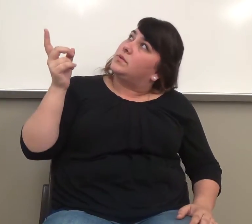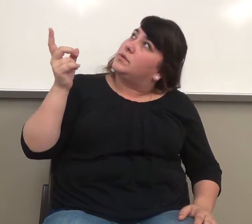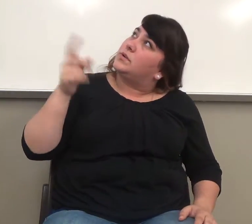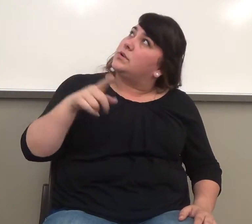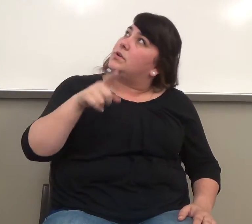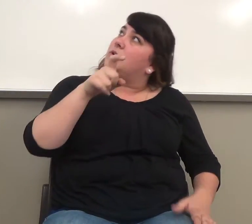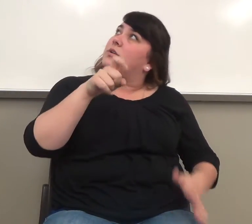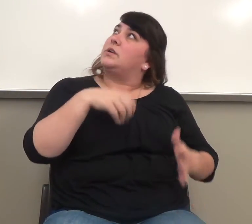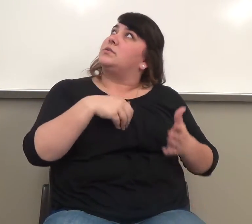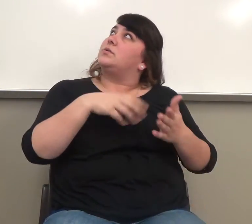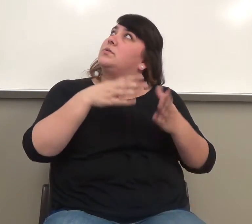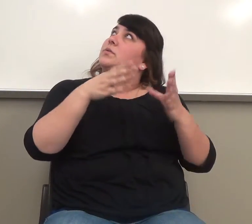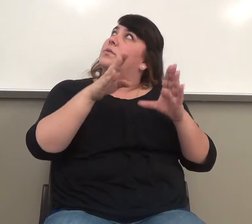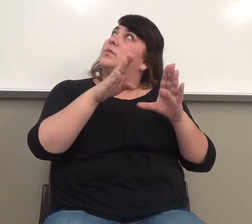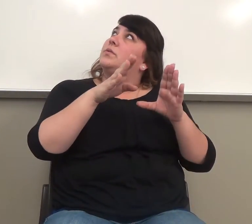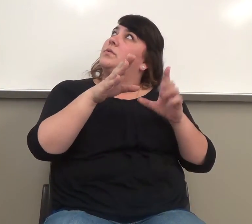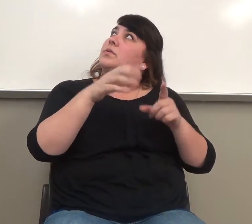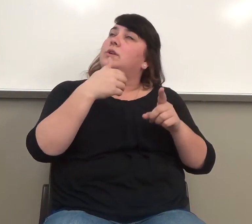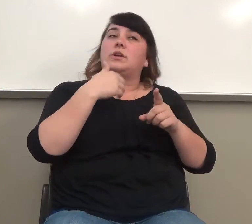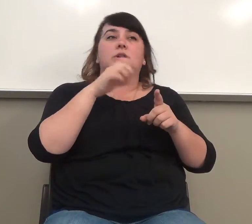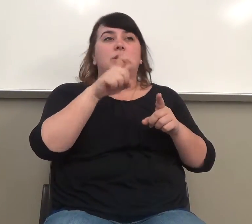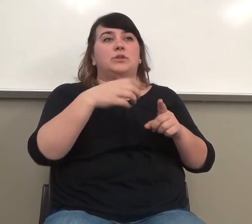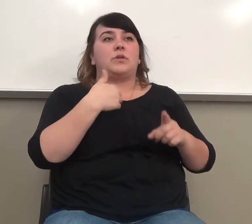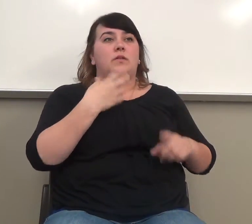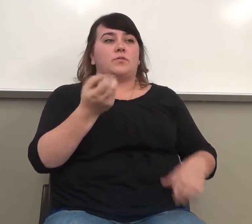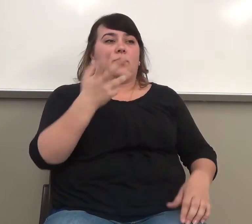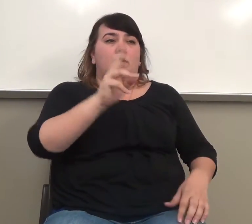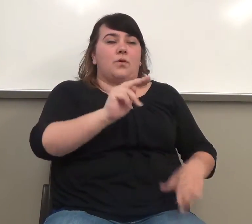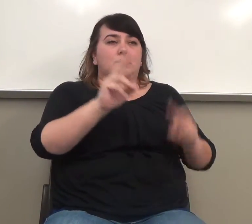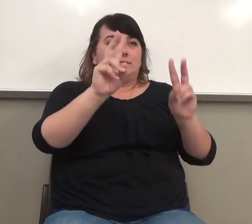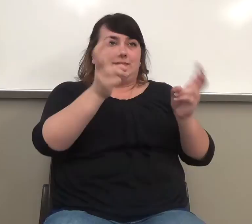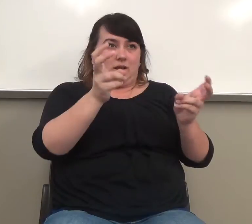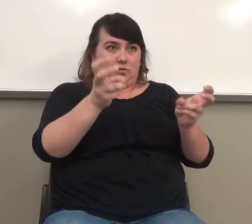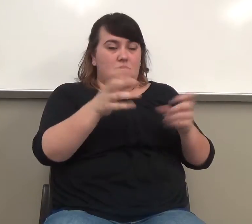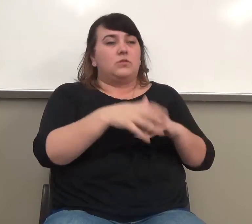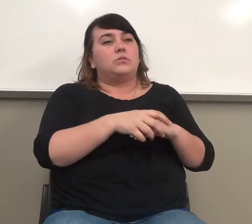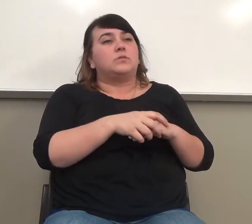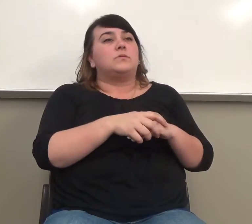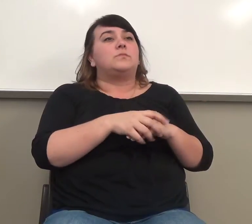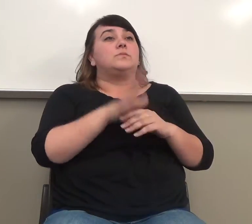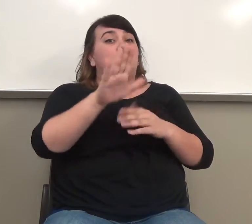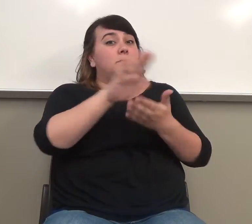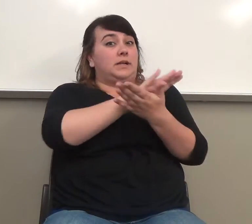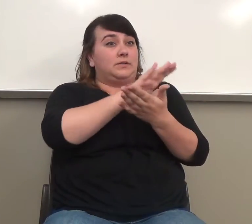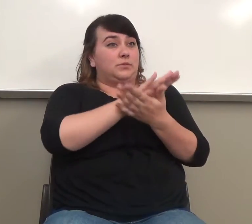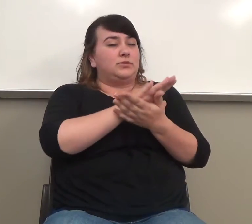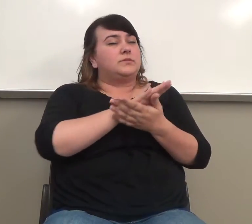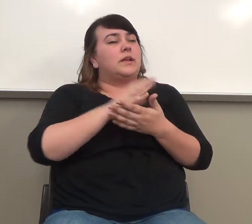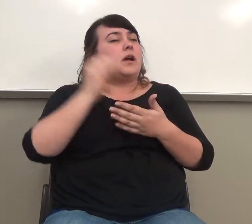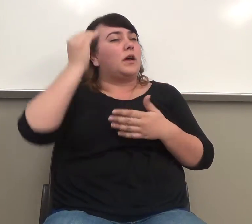Describe your paper. For all of your papers and this, I know that this was just a,